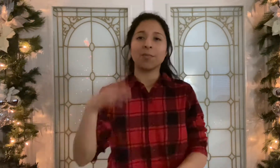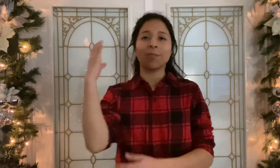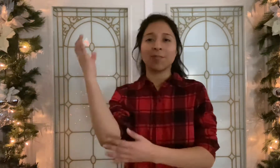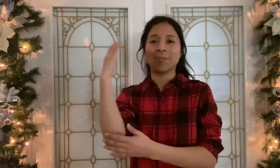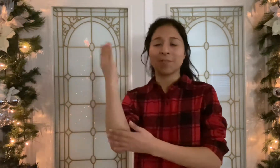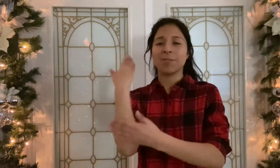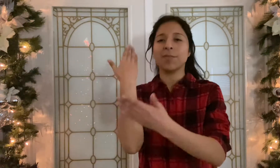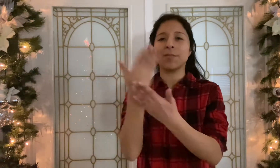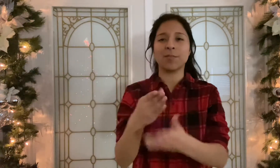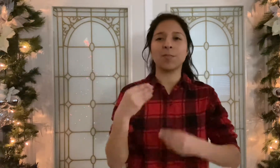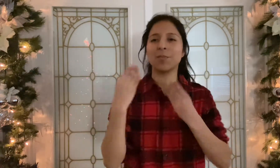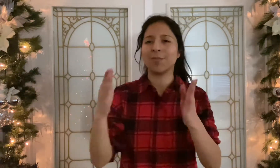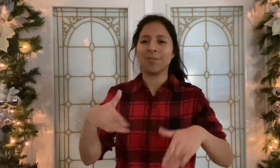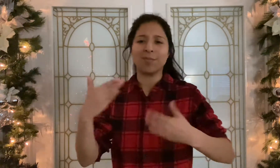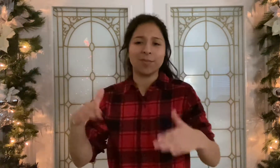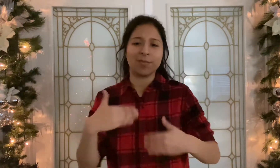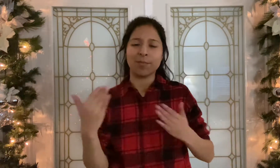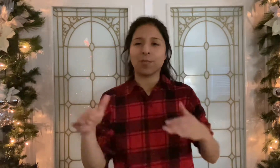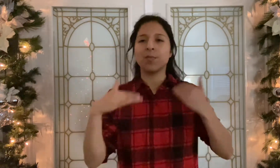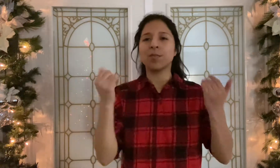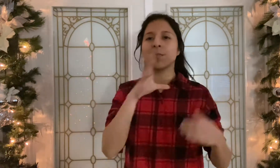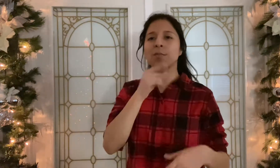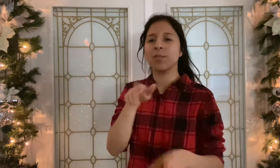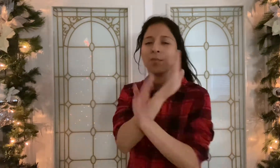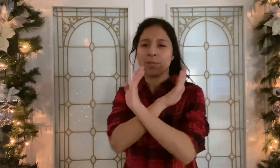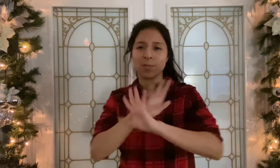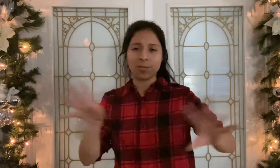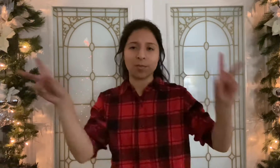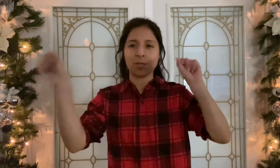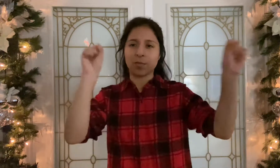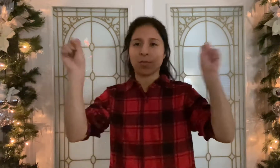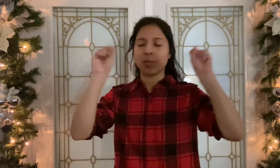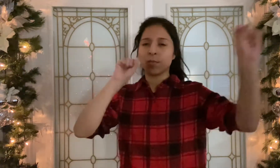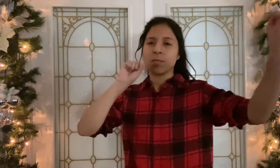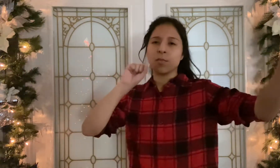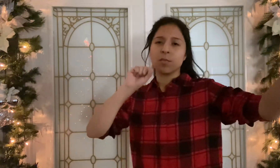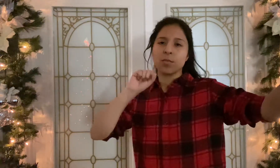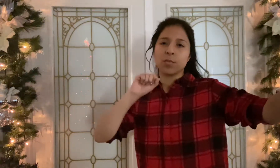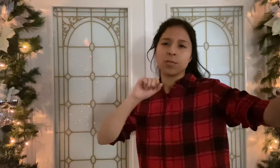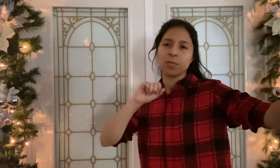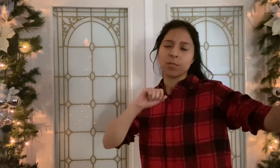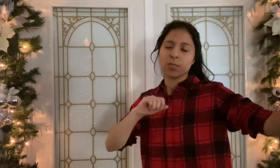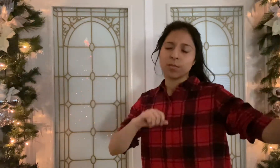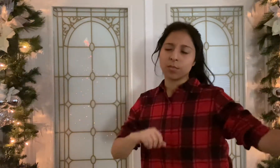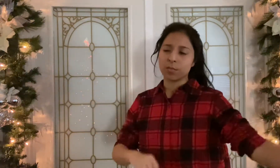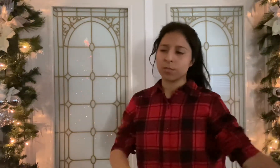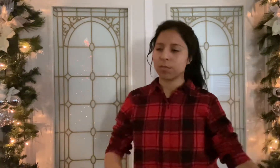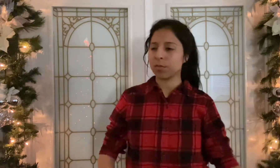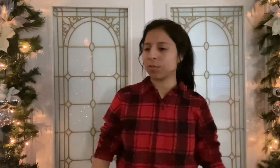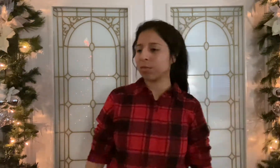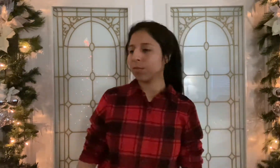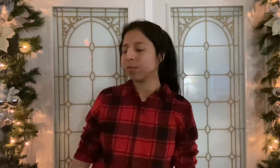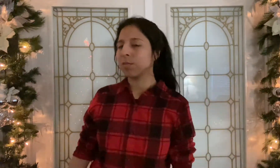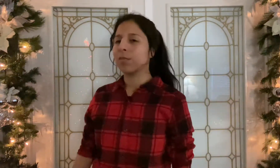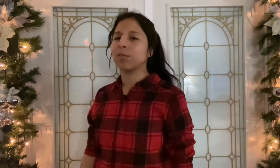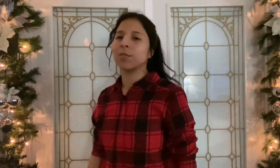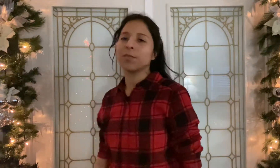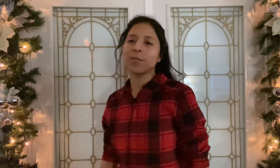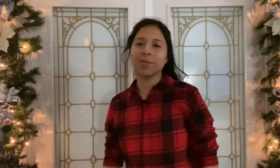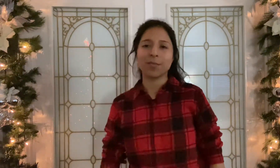Christmas is here, bringing good cheer, too young and old, meek in the fall Bringing cheer, too young and old